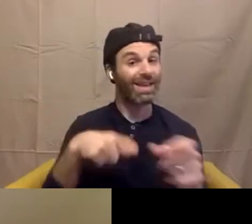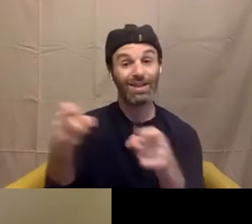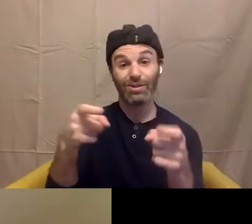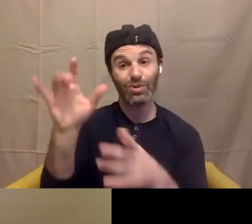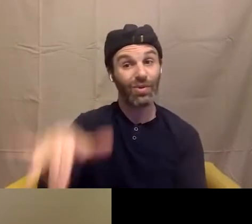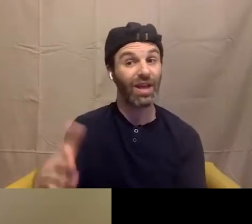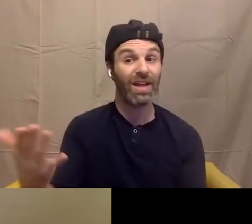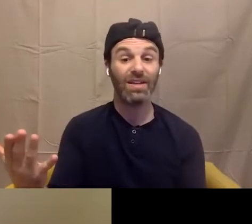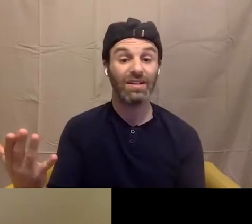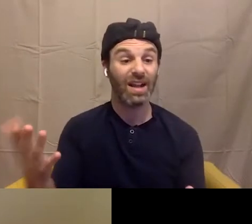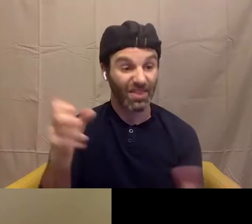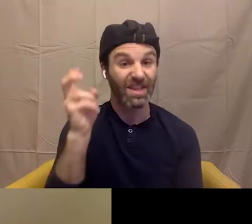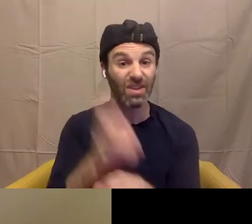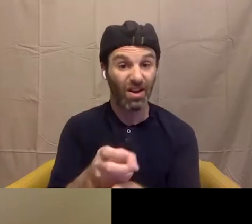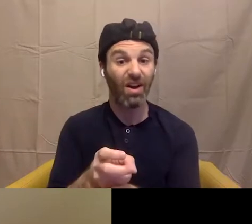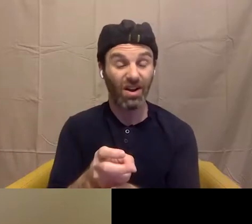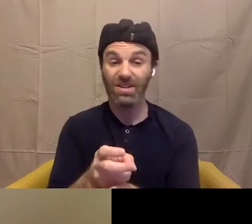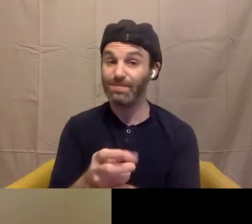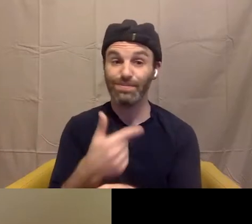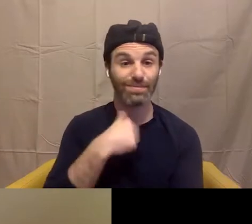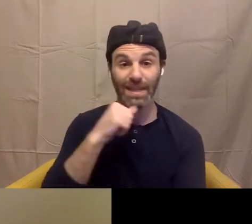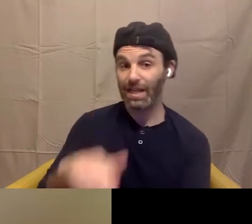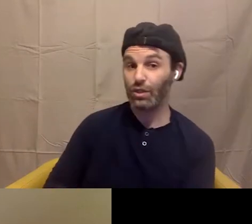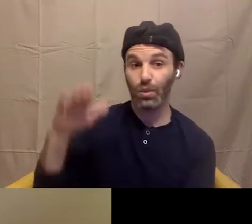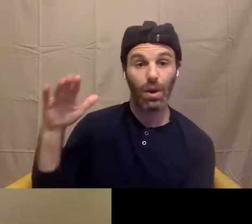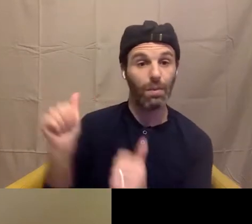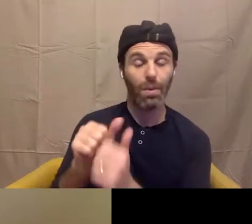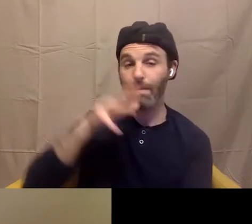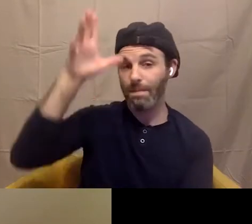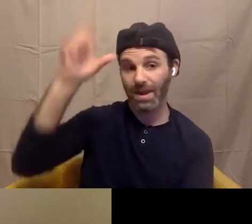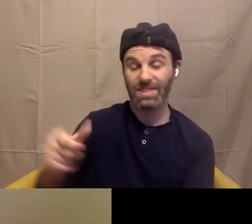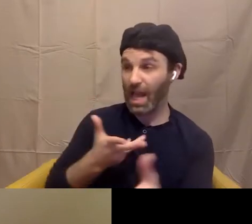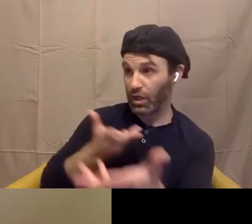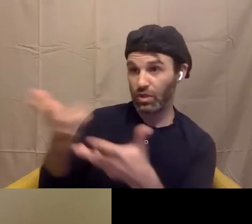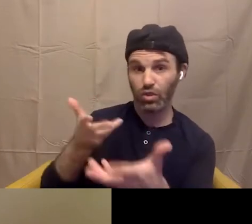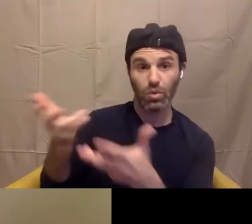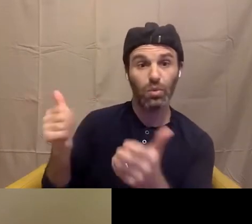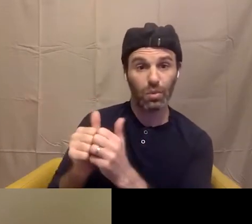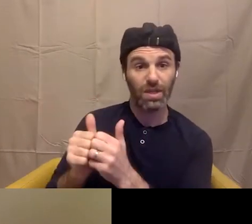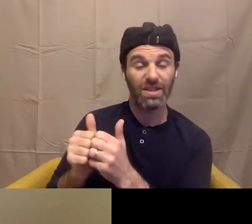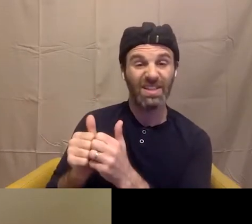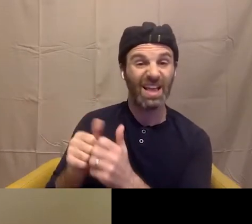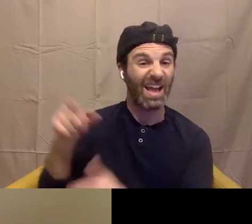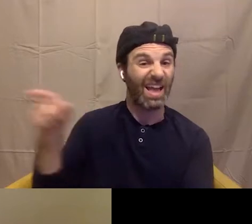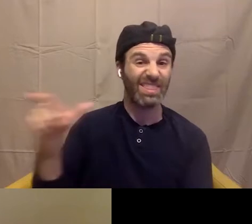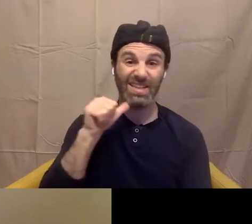I didn't grow up with parents that I felt comfortable talking to or who treated me as though I had the right to my own